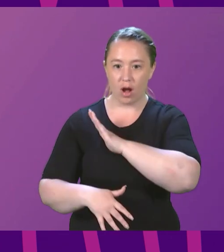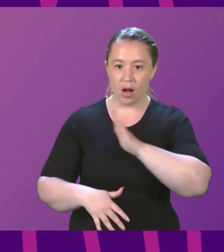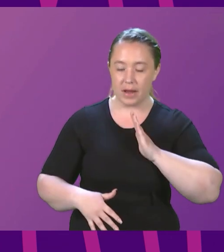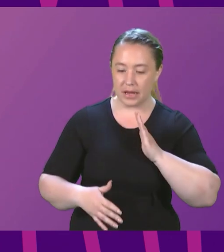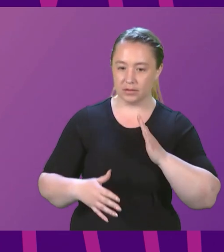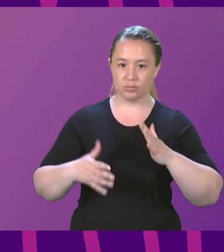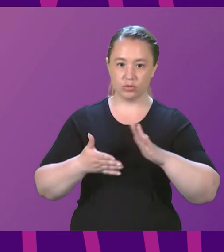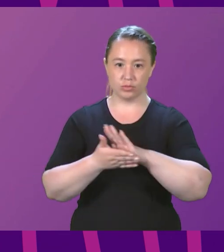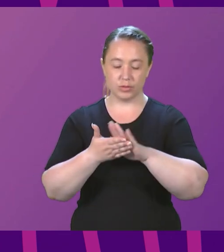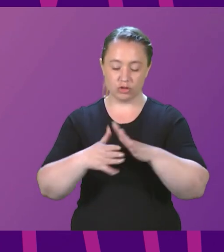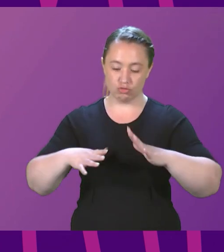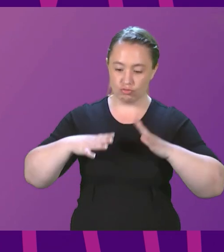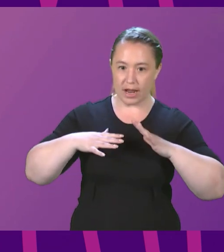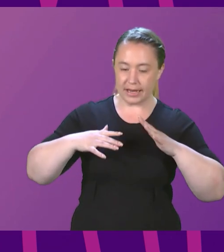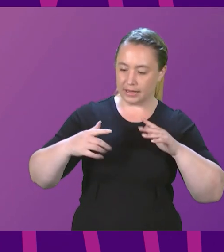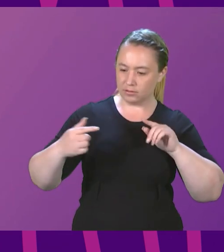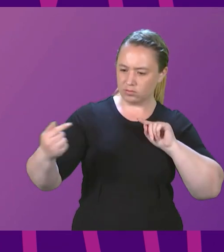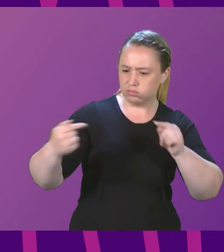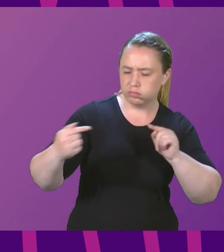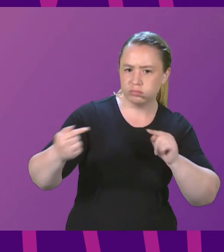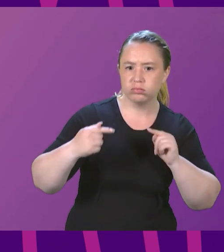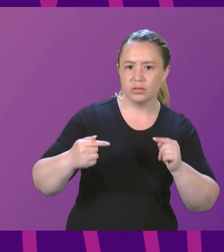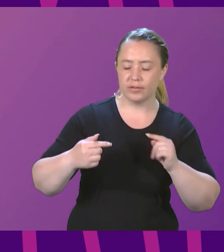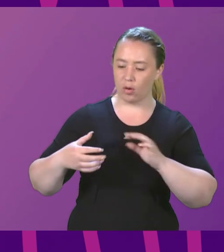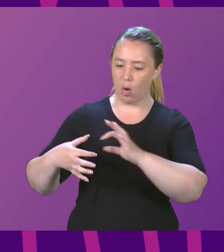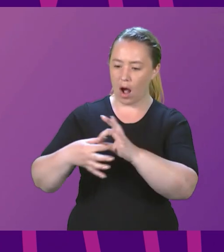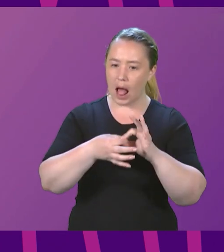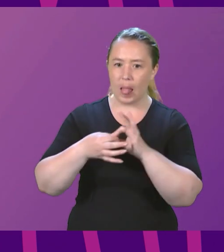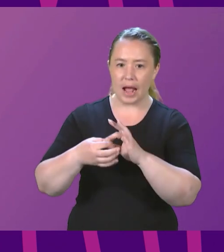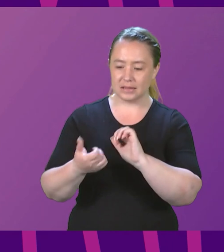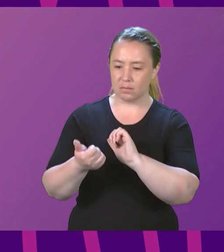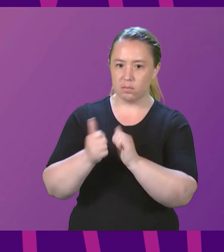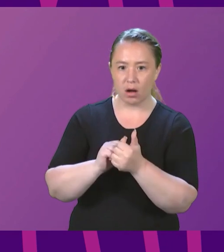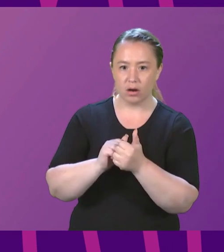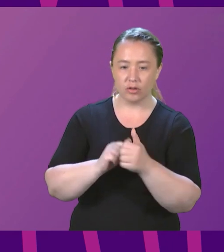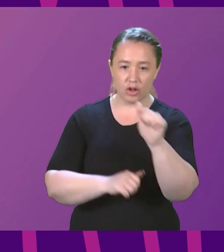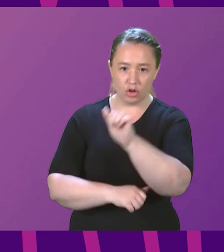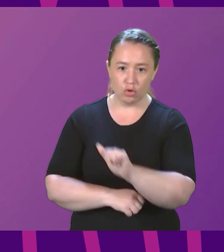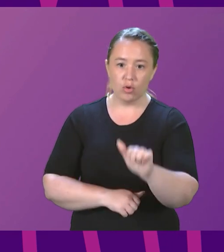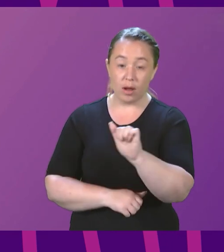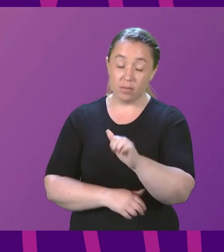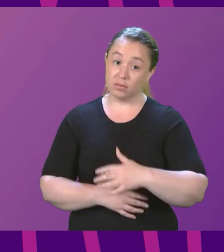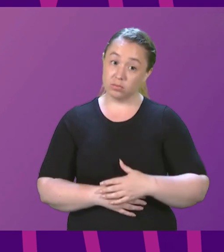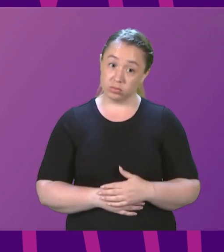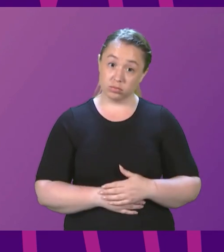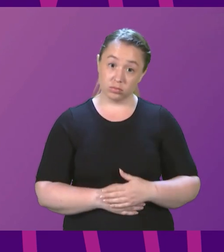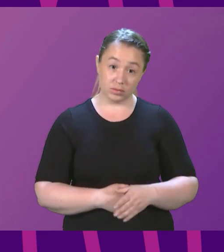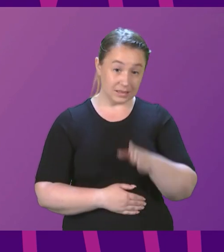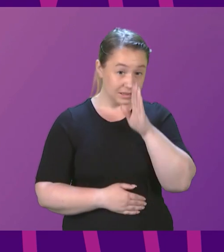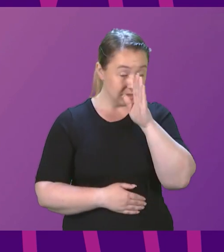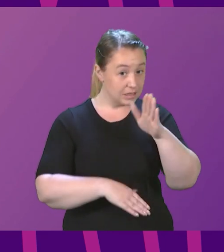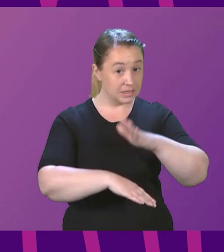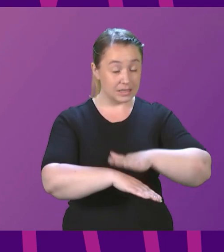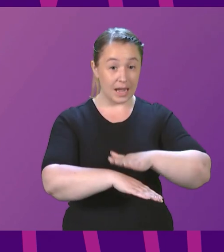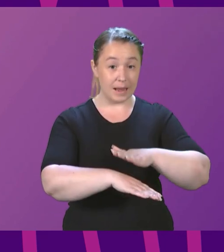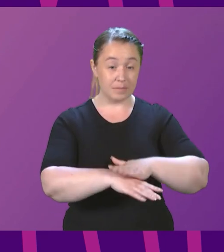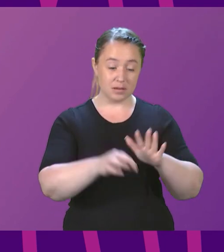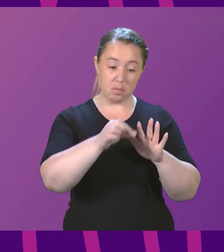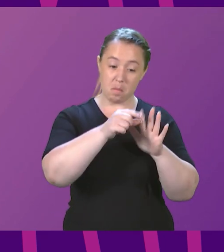by being ready to fight and win alongside our NATO allies and partners. Presiding officer, these are serious times. Putin continues to invade